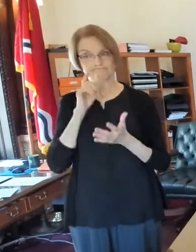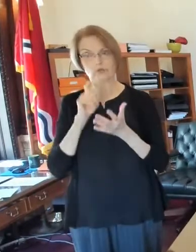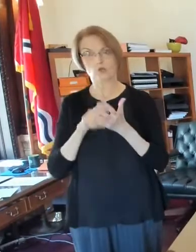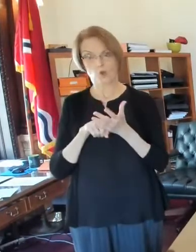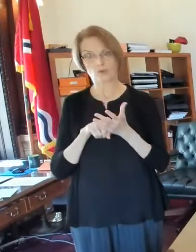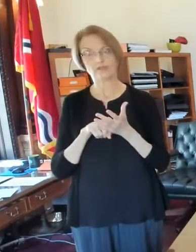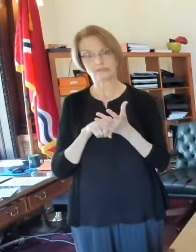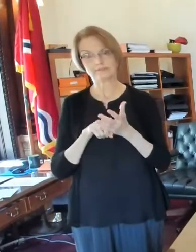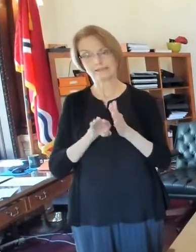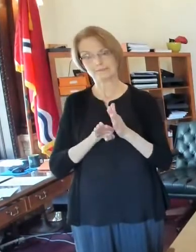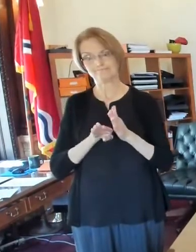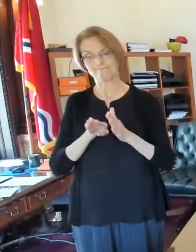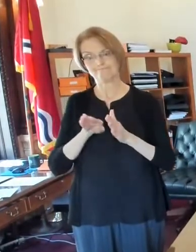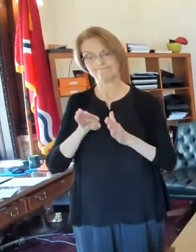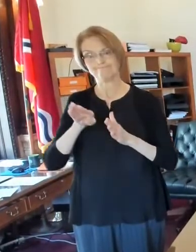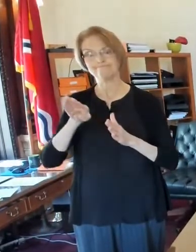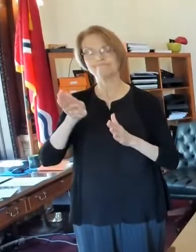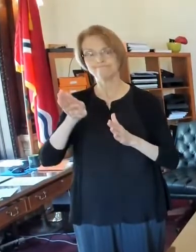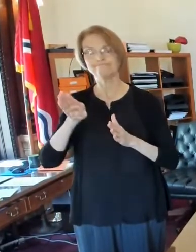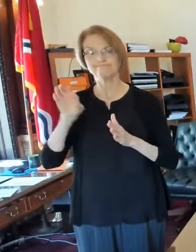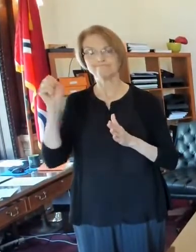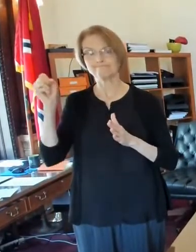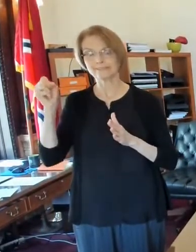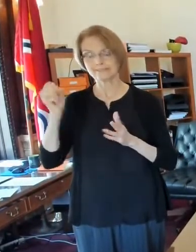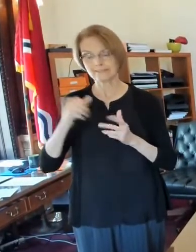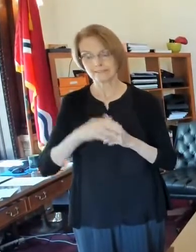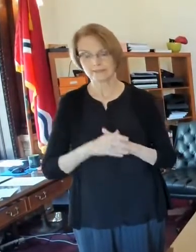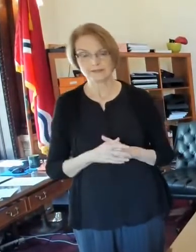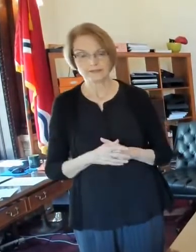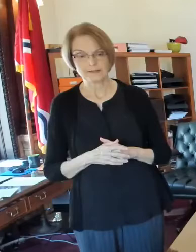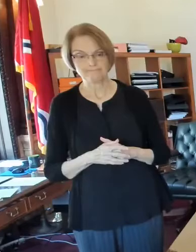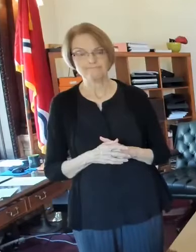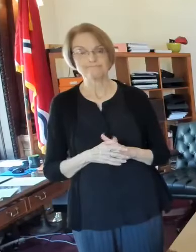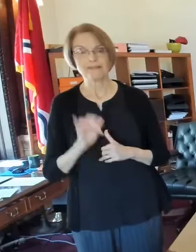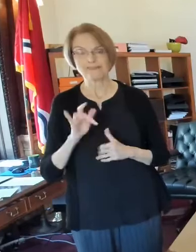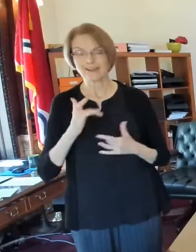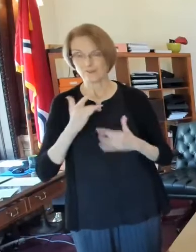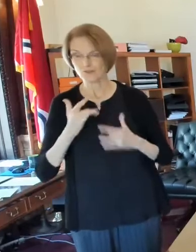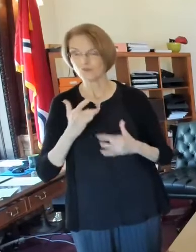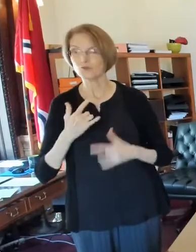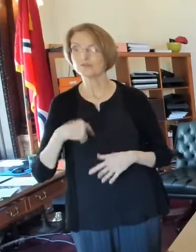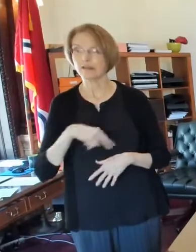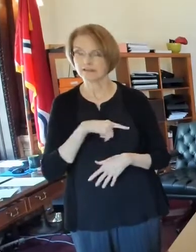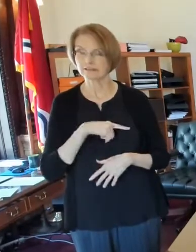upward trend, which is concerning to us.